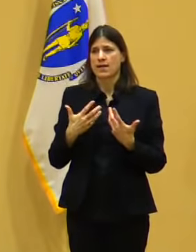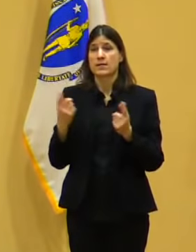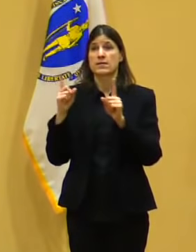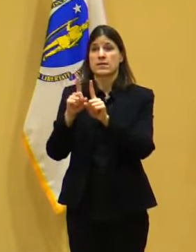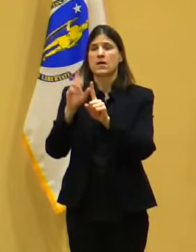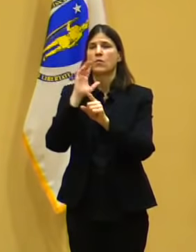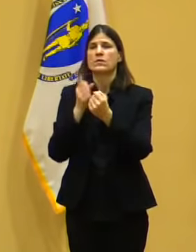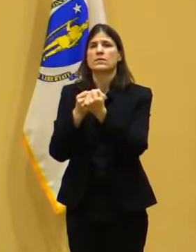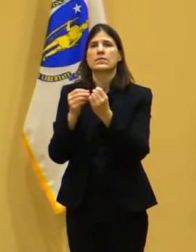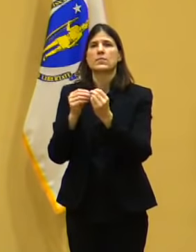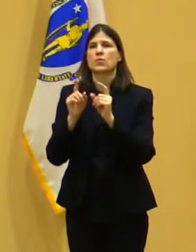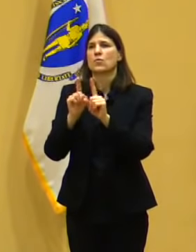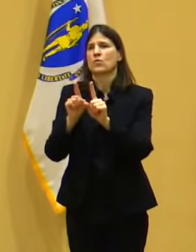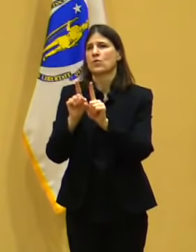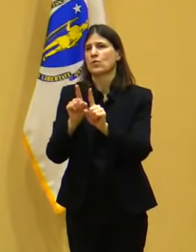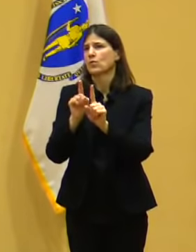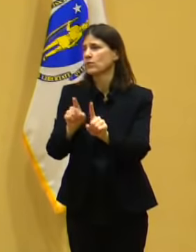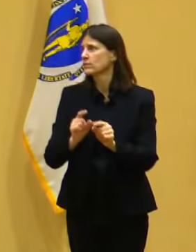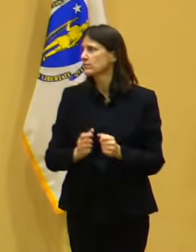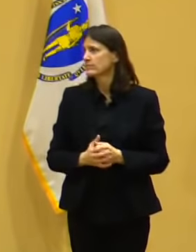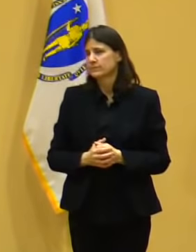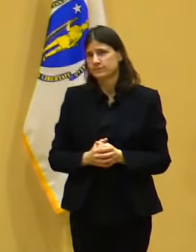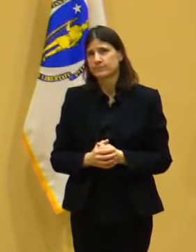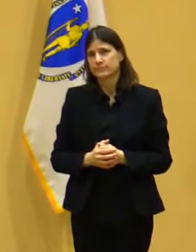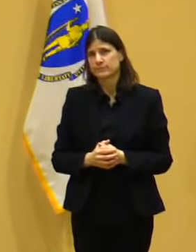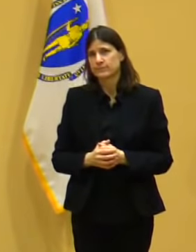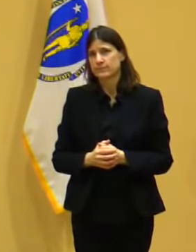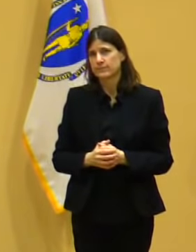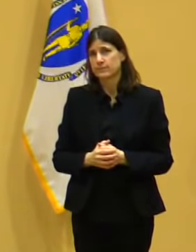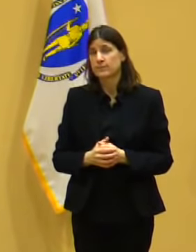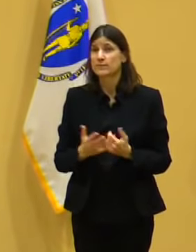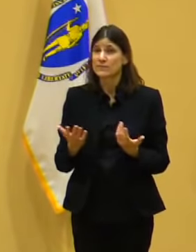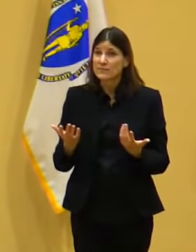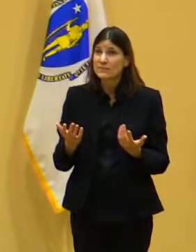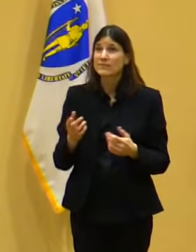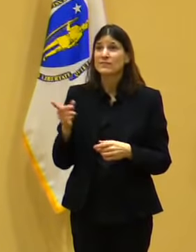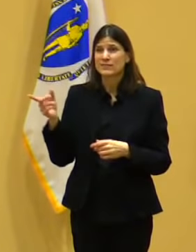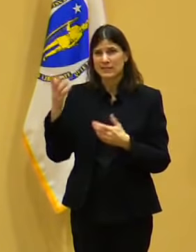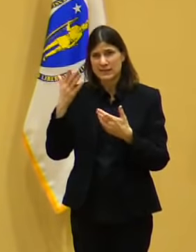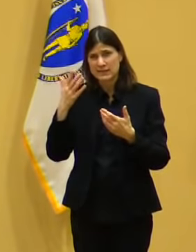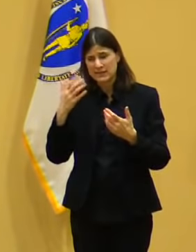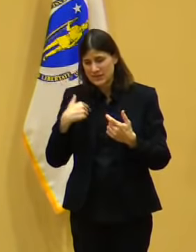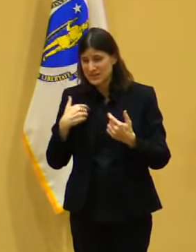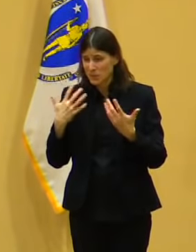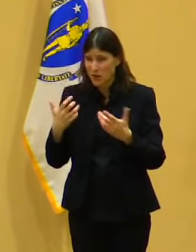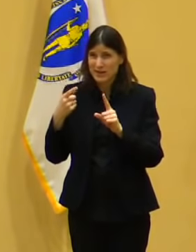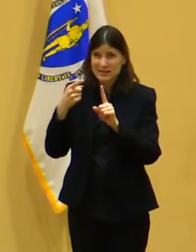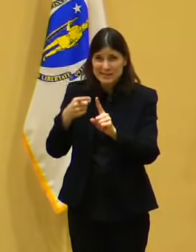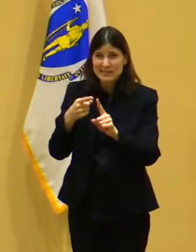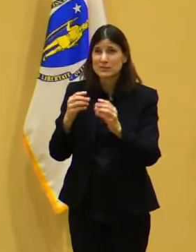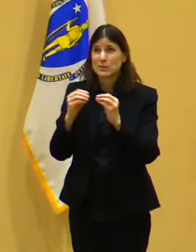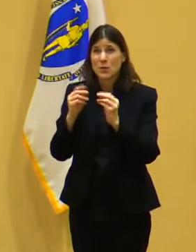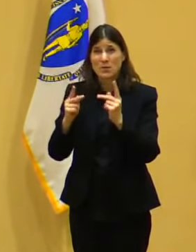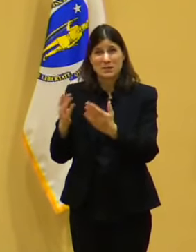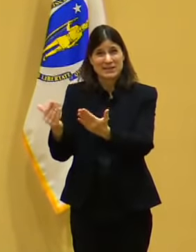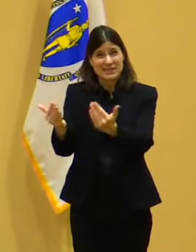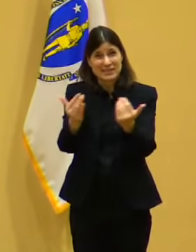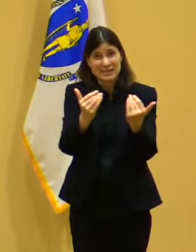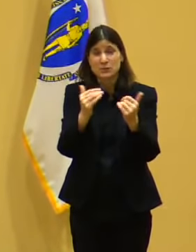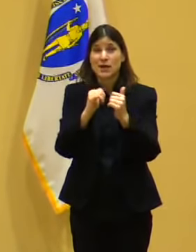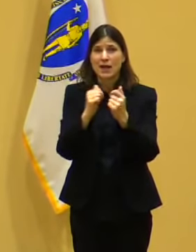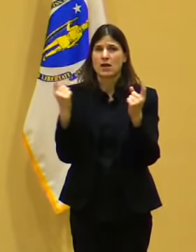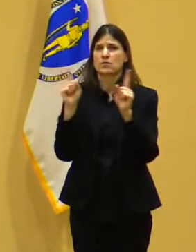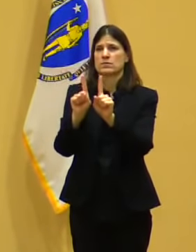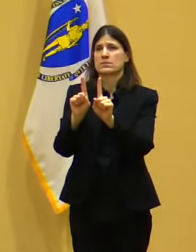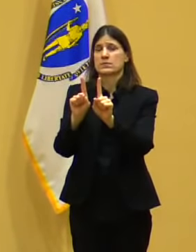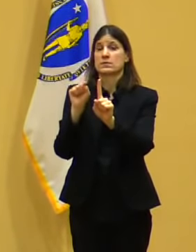plus, 75-plus. But I think if we can encourage more of them to come and to get their shots in the